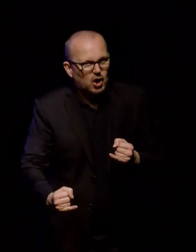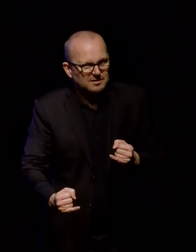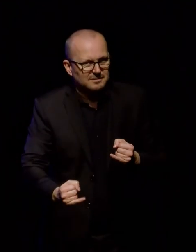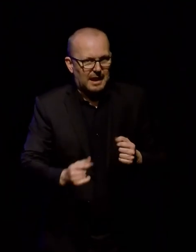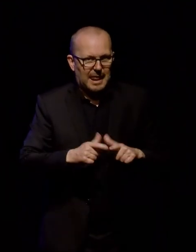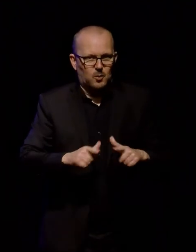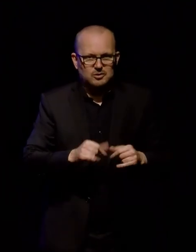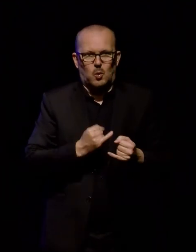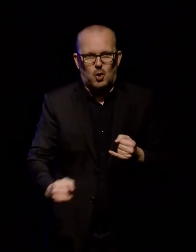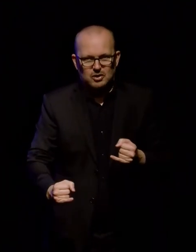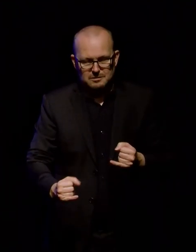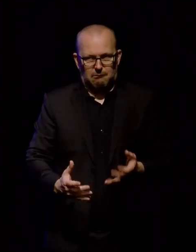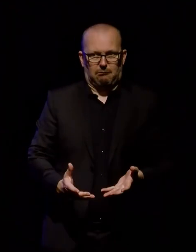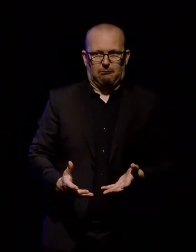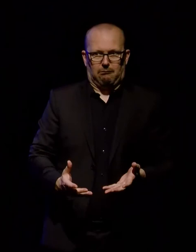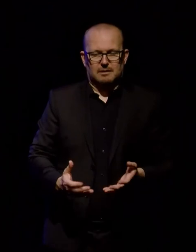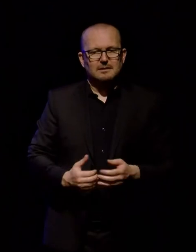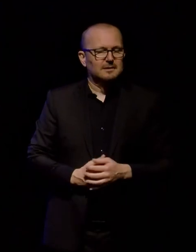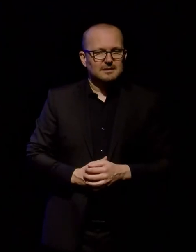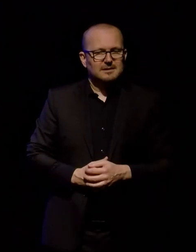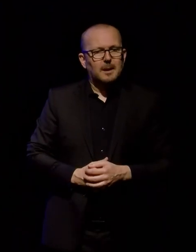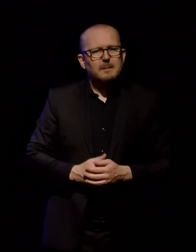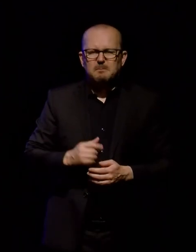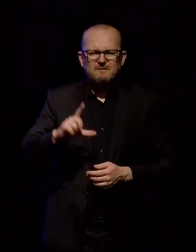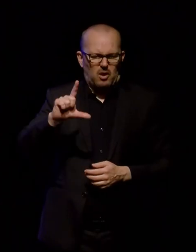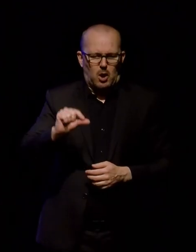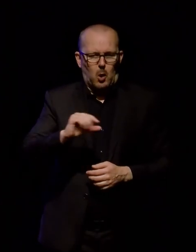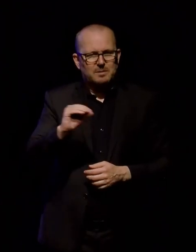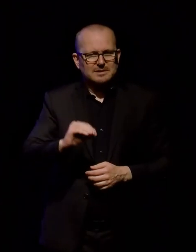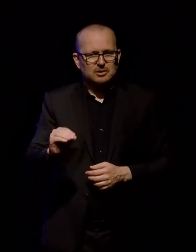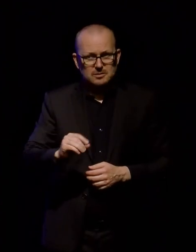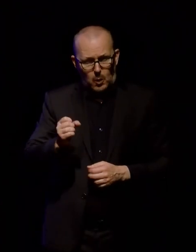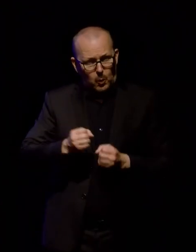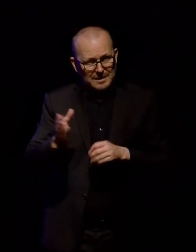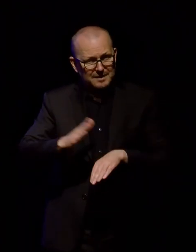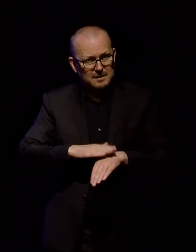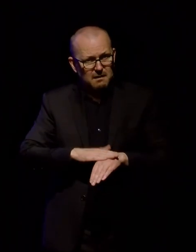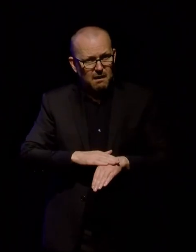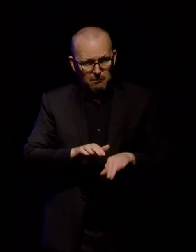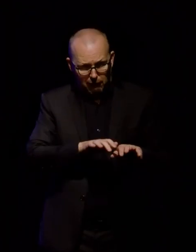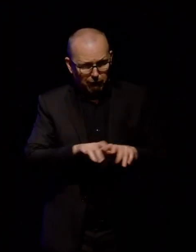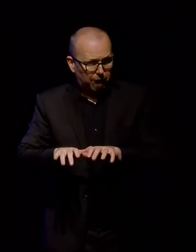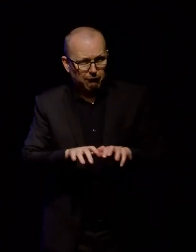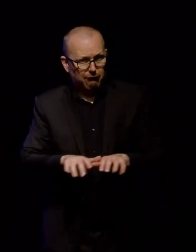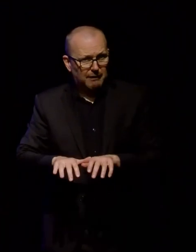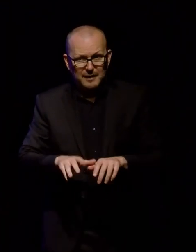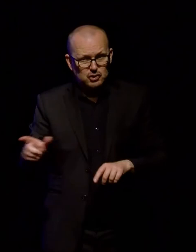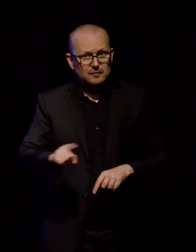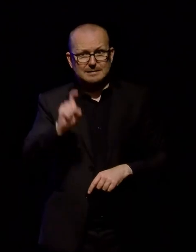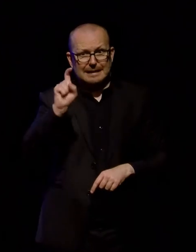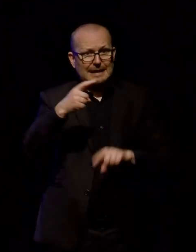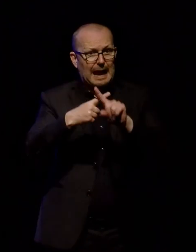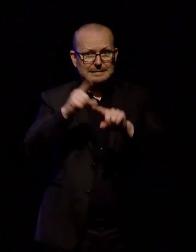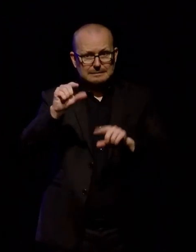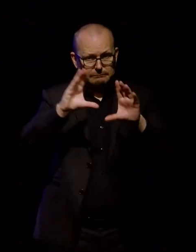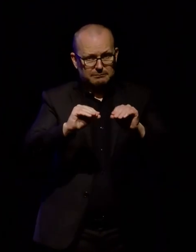raw data, negative comments stand out, but a really low percentage actually wasted their time writing something instead of shutting the pop-up window, which is the other